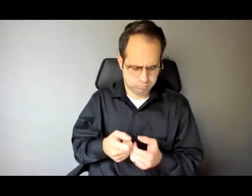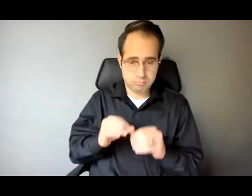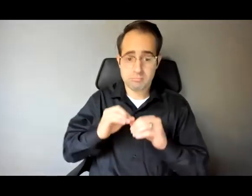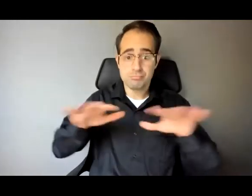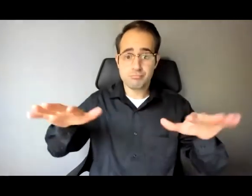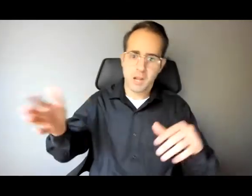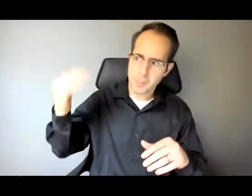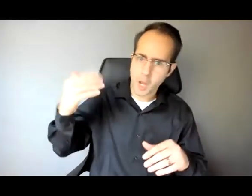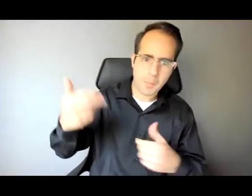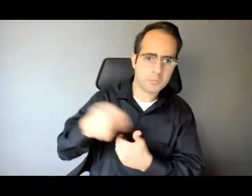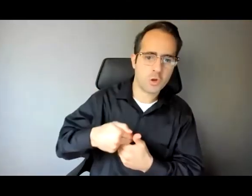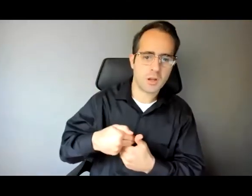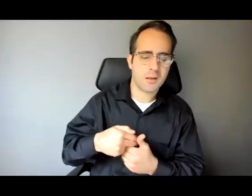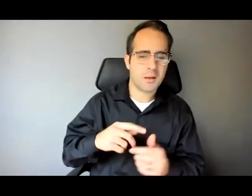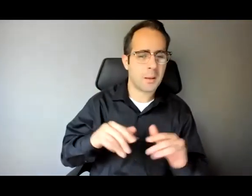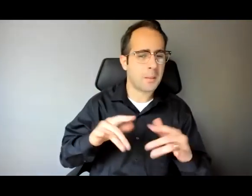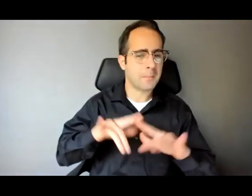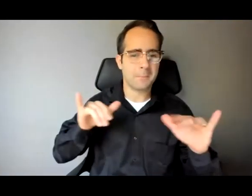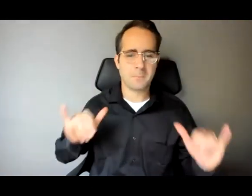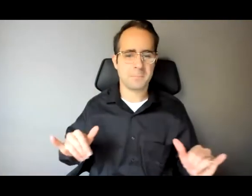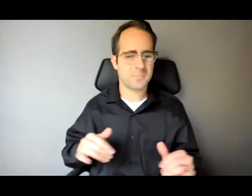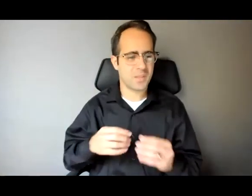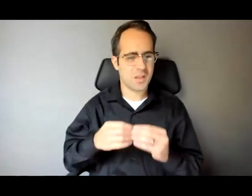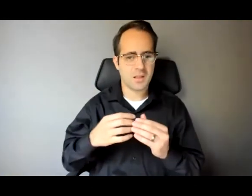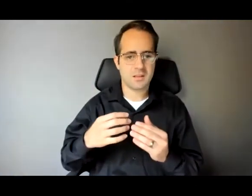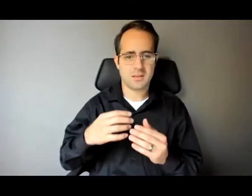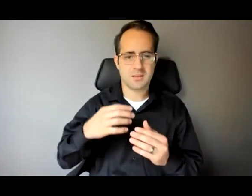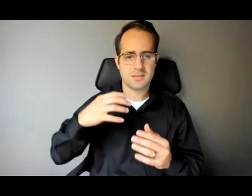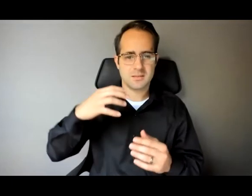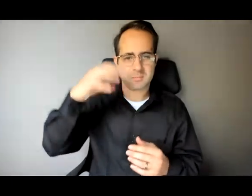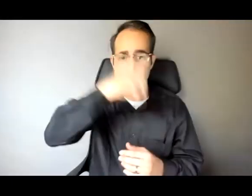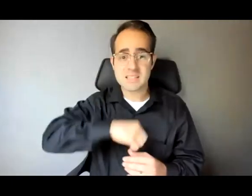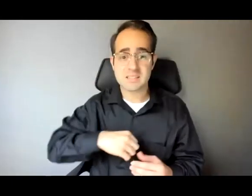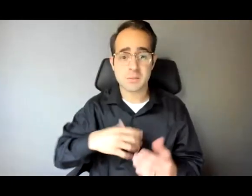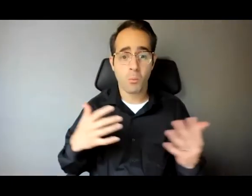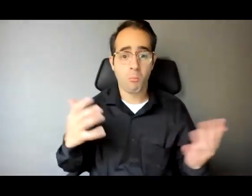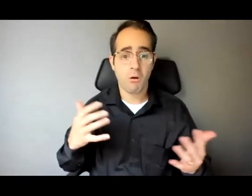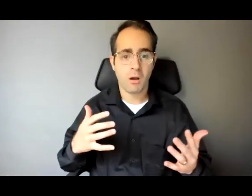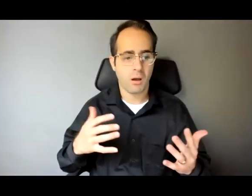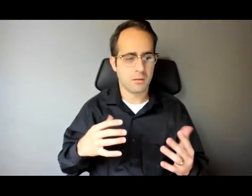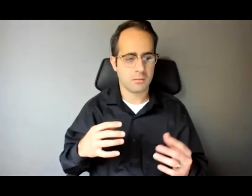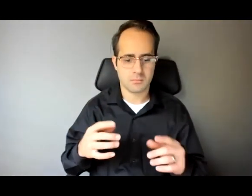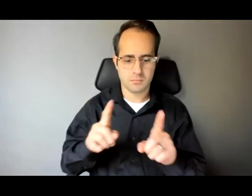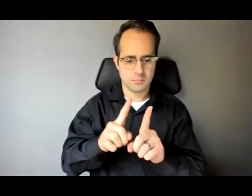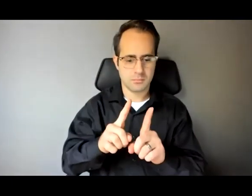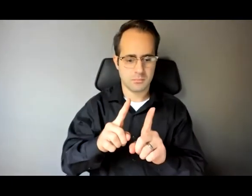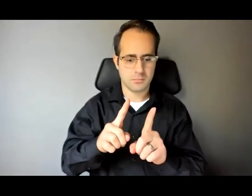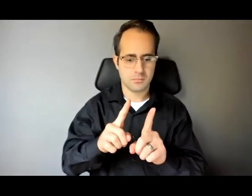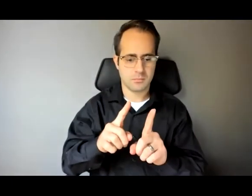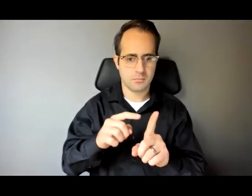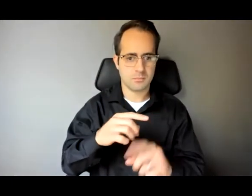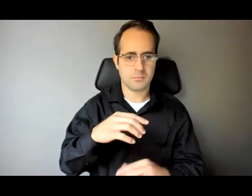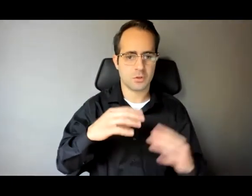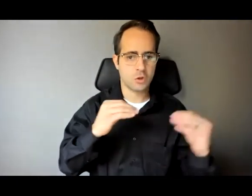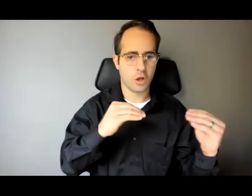we lost in that moment and what has always stayed with me was like people weren't talking to each other to the person right next to them and so yes